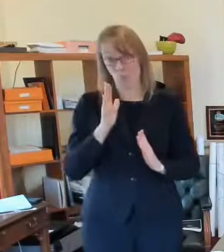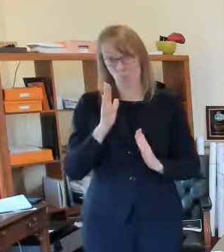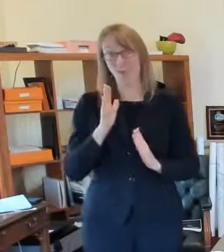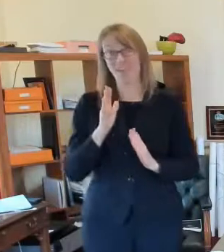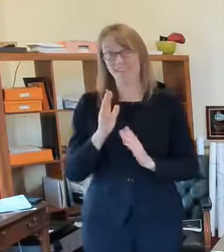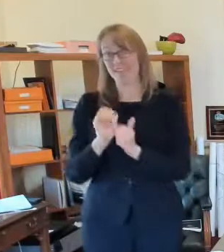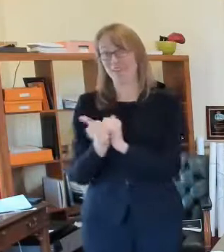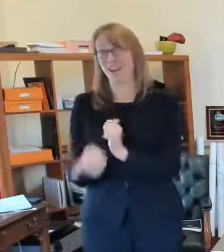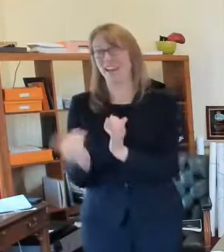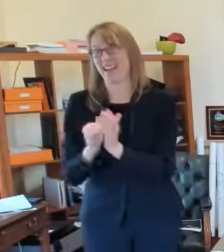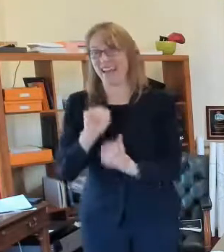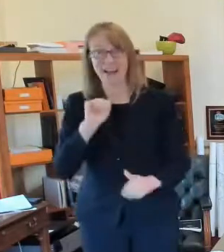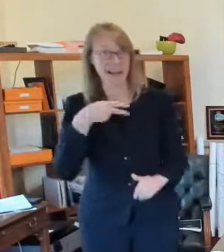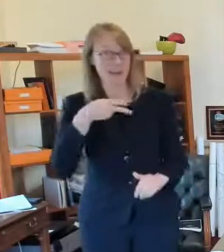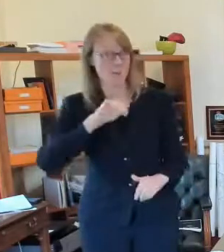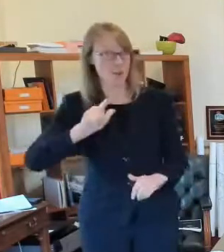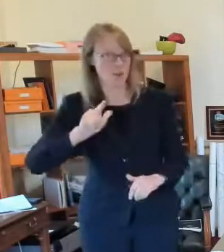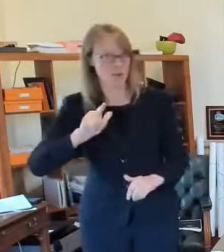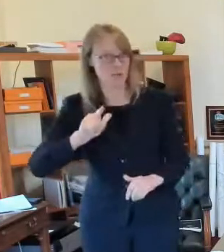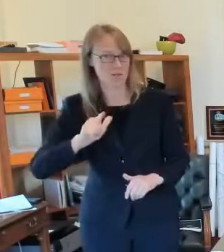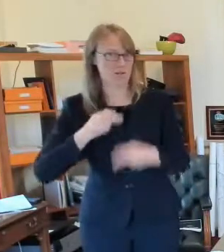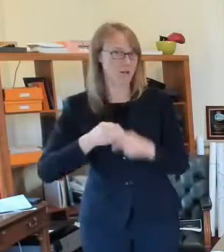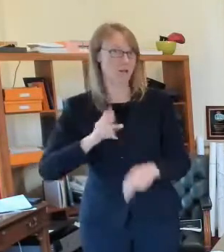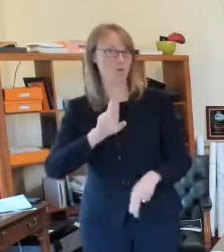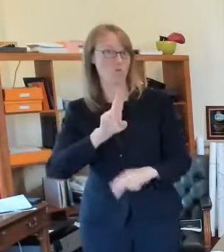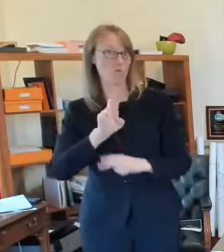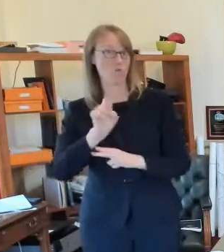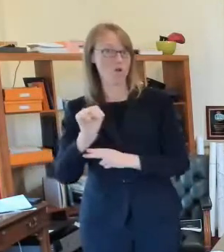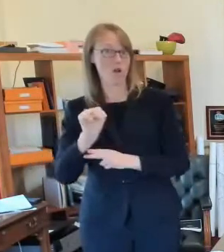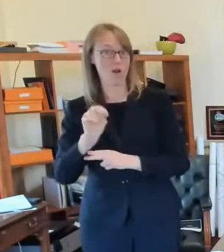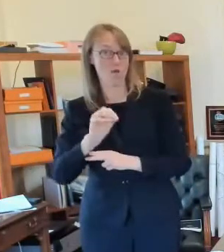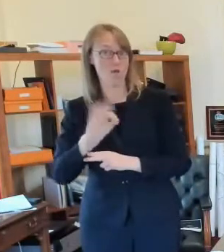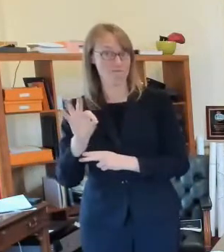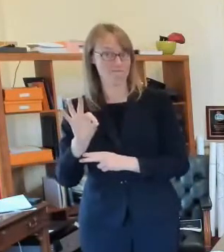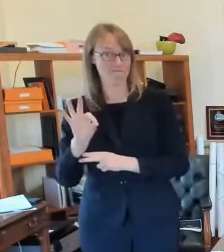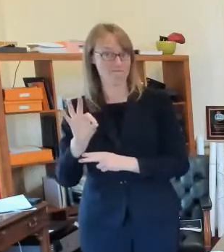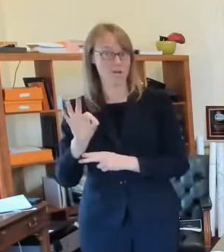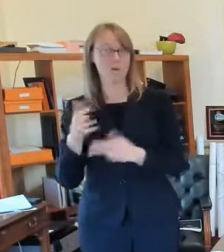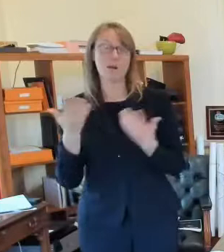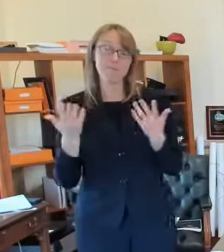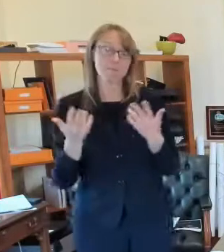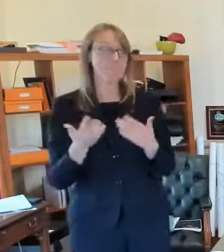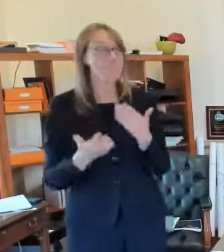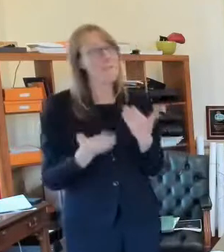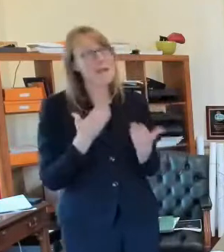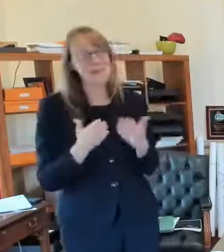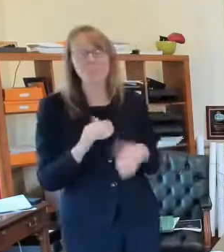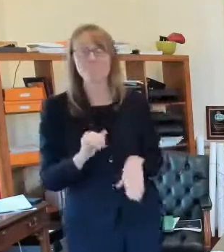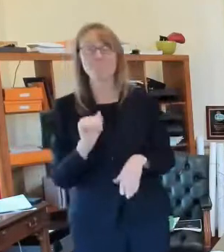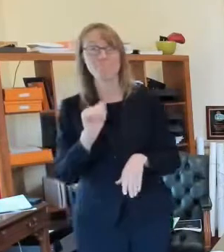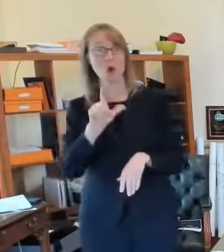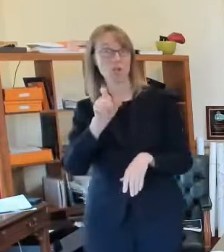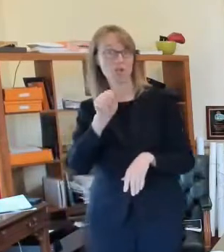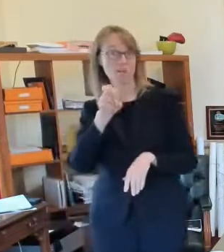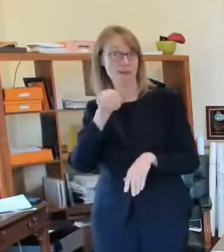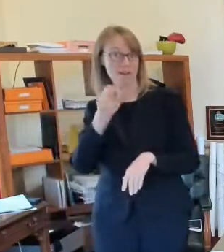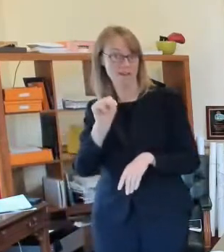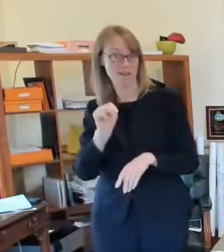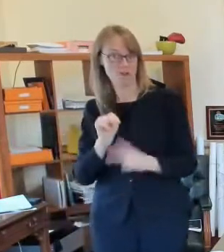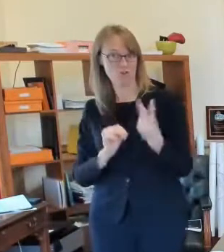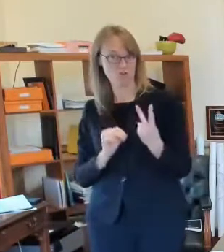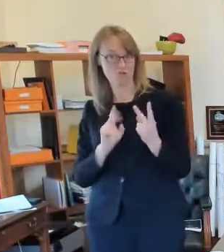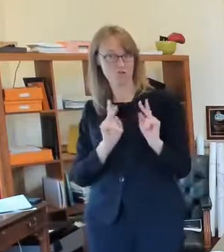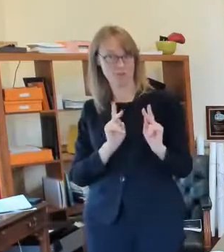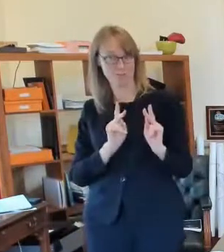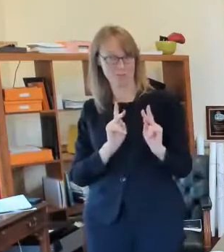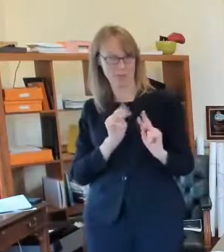april even if there's only two candidates on the ballot let's say there's an alderman race there's two people in